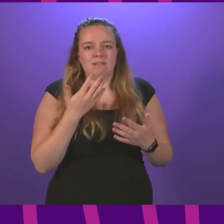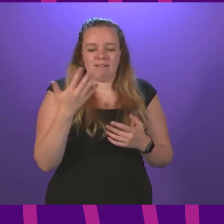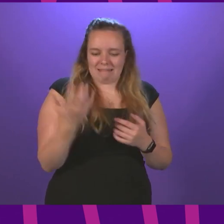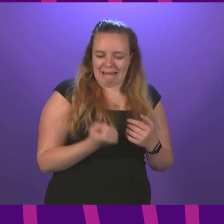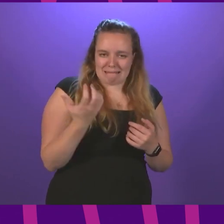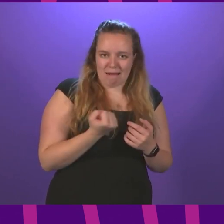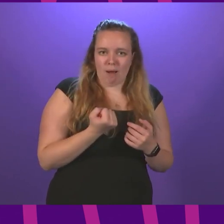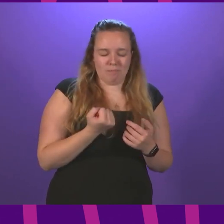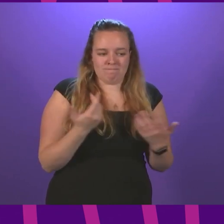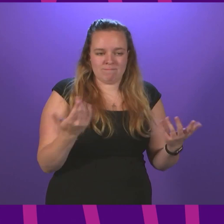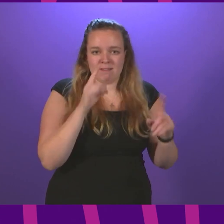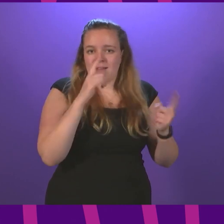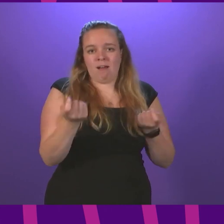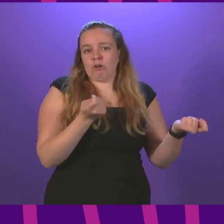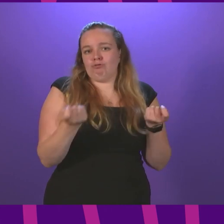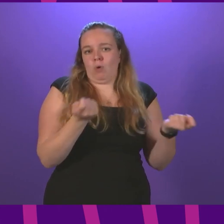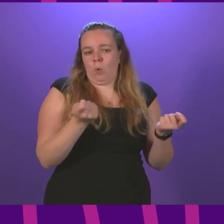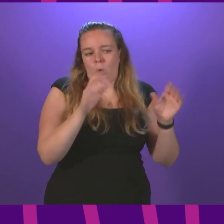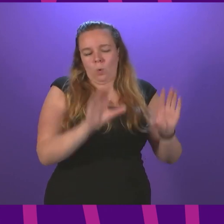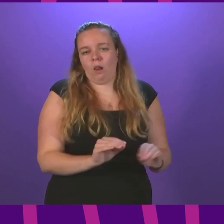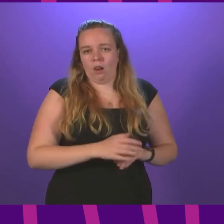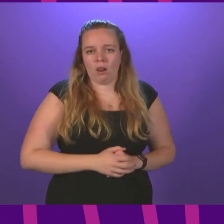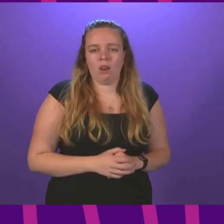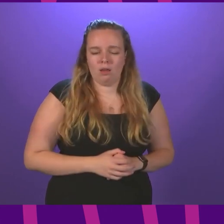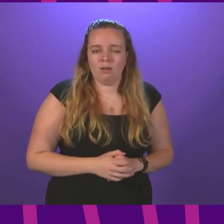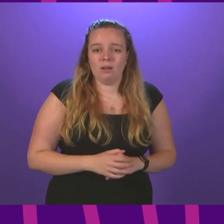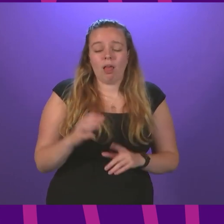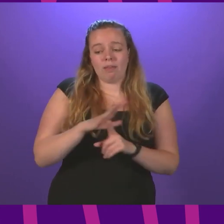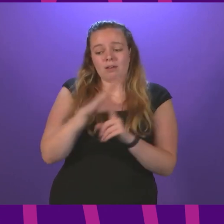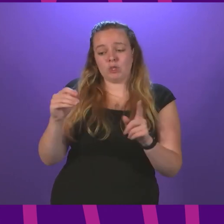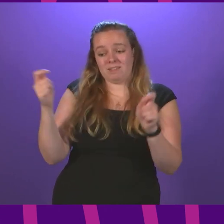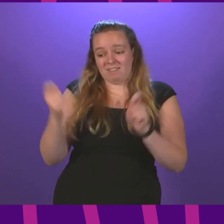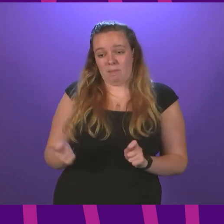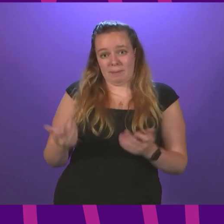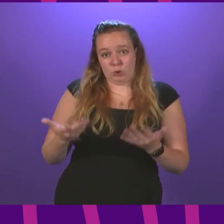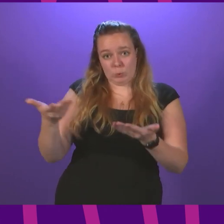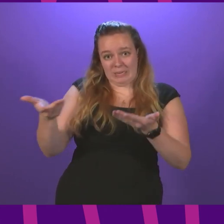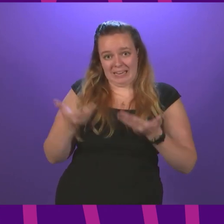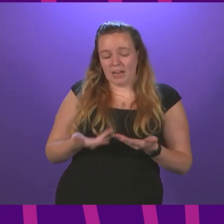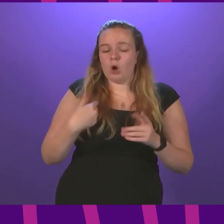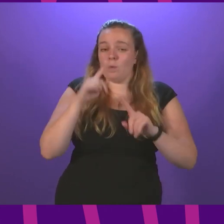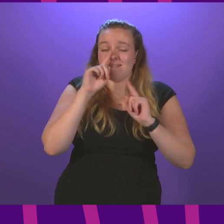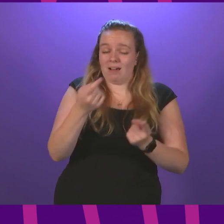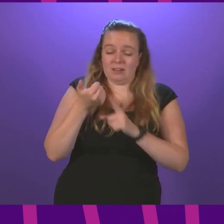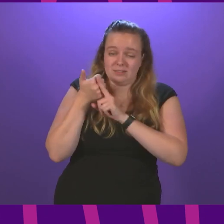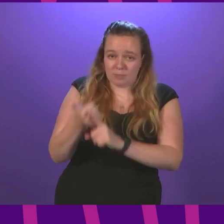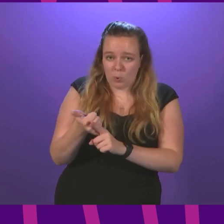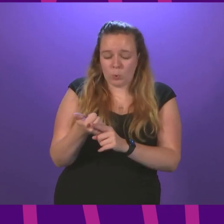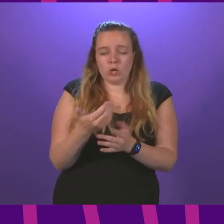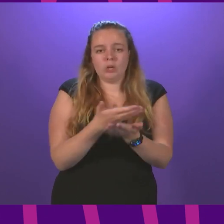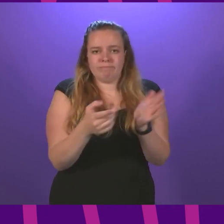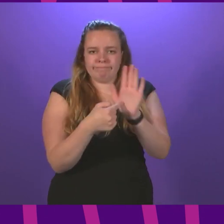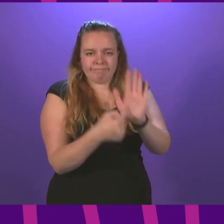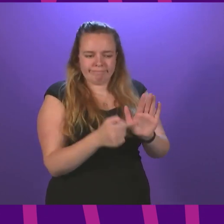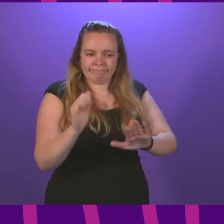their incomes for reasons beyond their control. The Conservative amendment before us today, which we cannot support, displays a